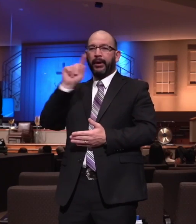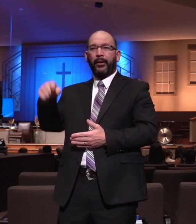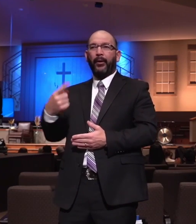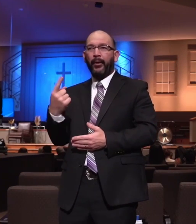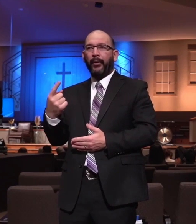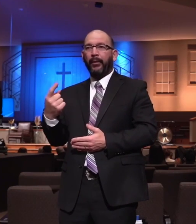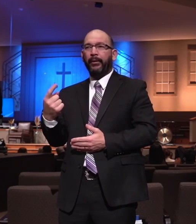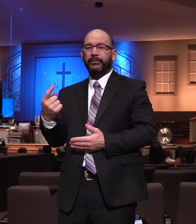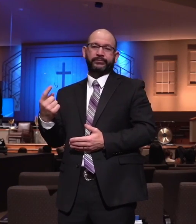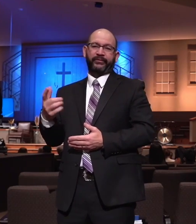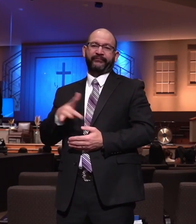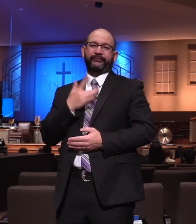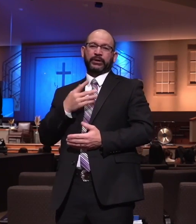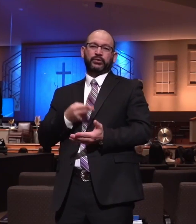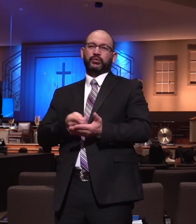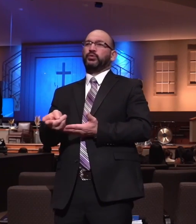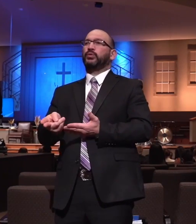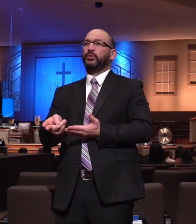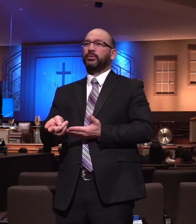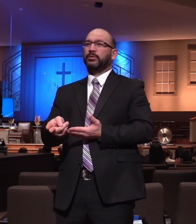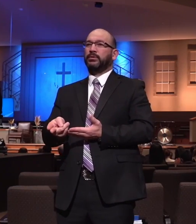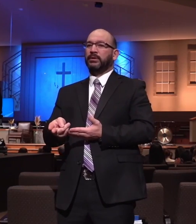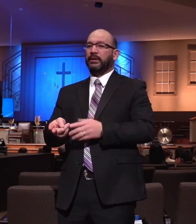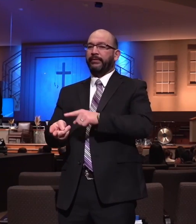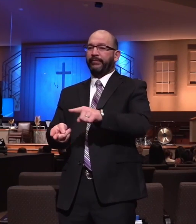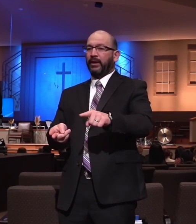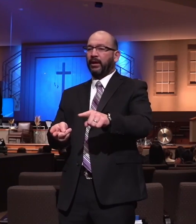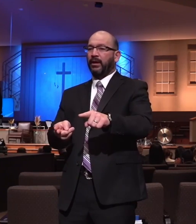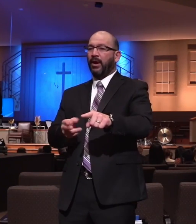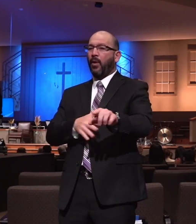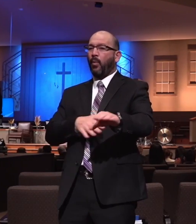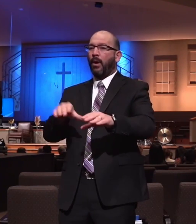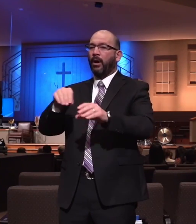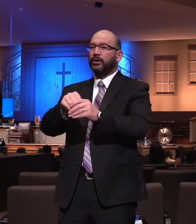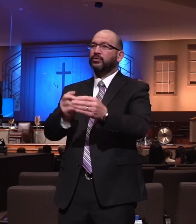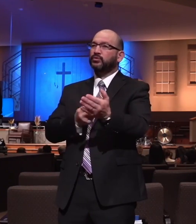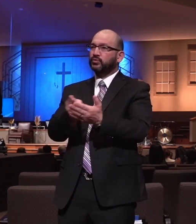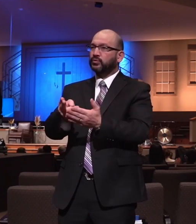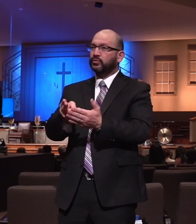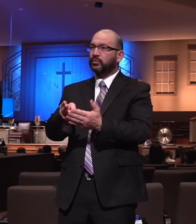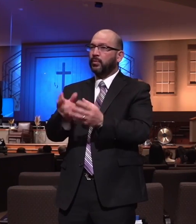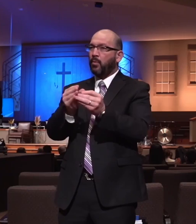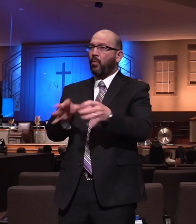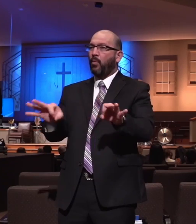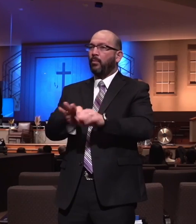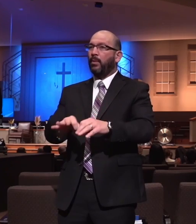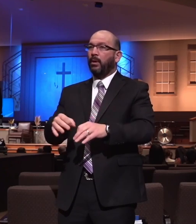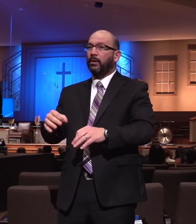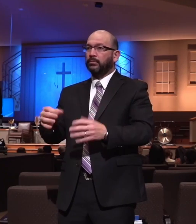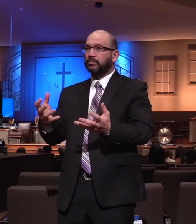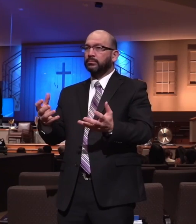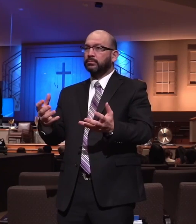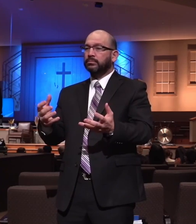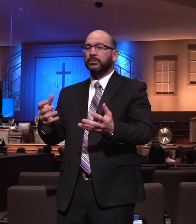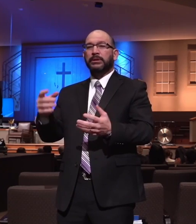Listen, be ye doers and not what? Hearers only. Now, when you see your child,